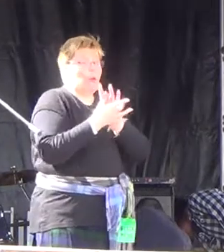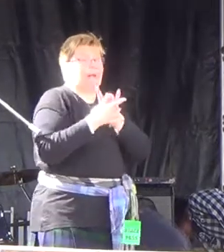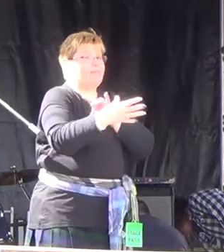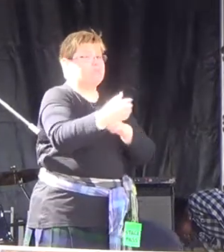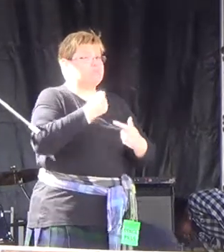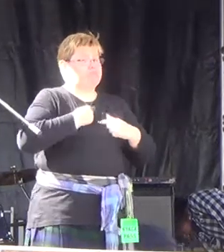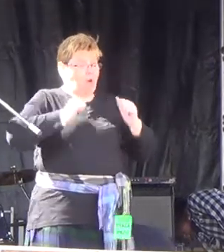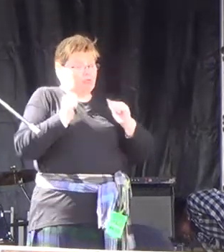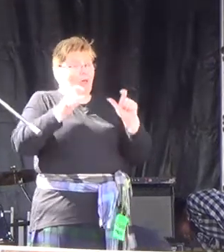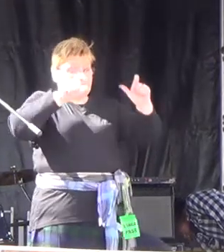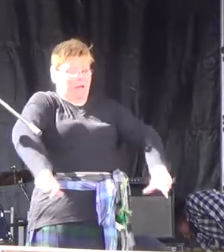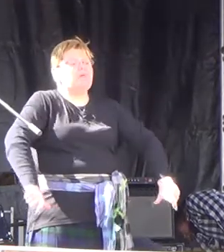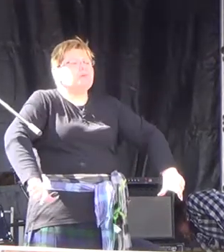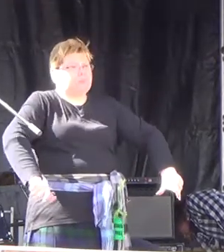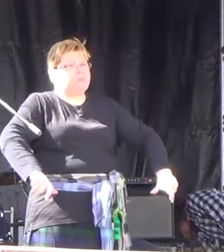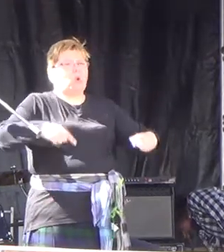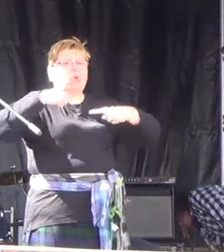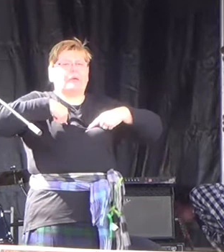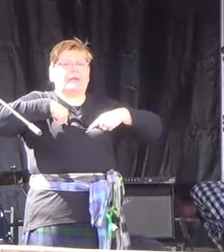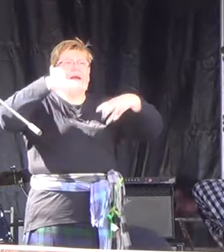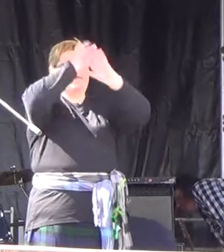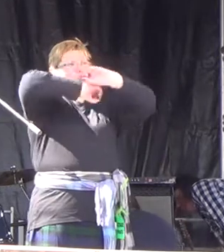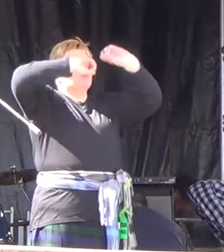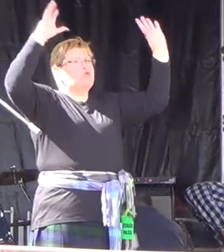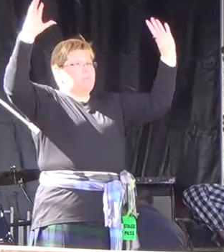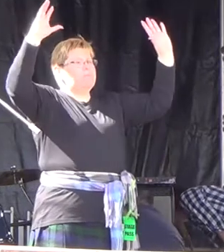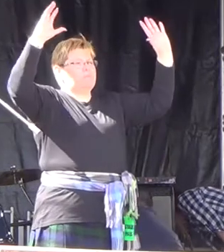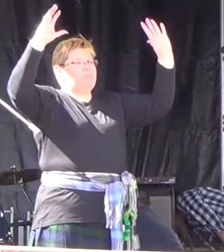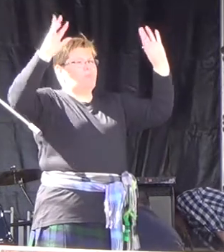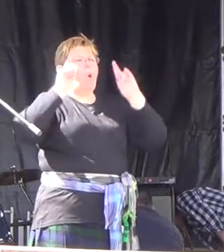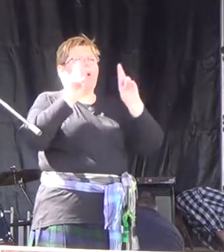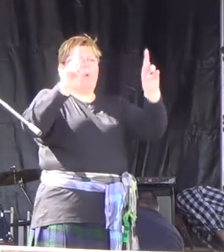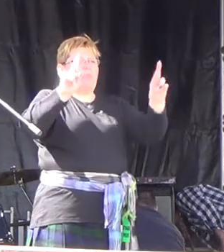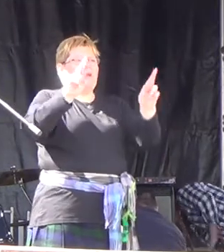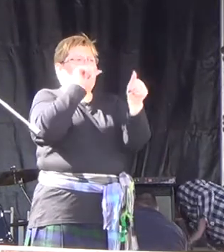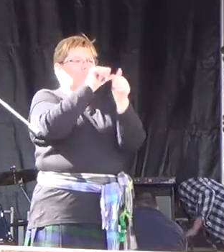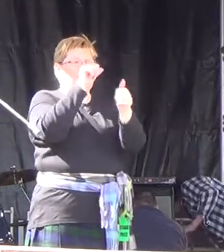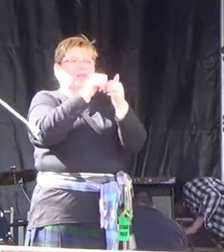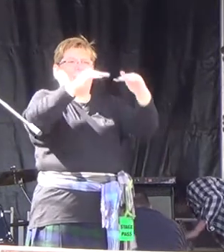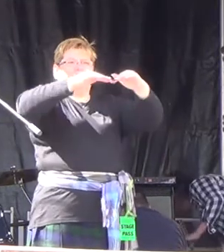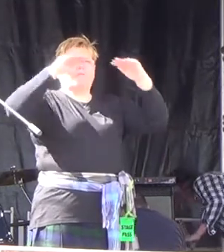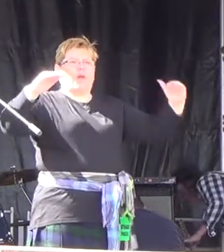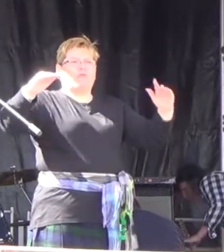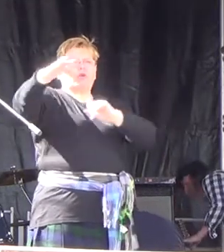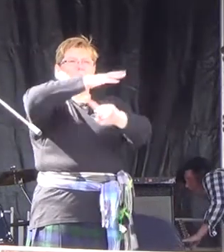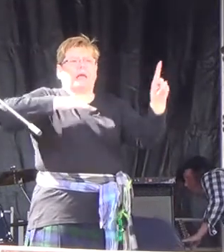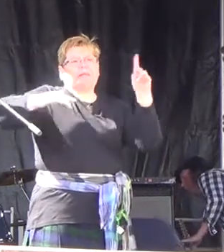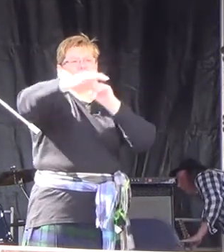we're still here. We just have a vision and a dream and a hope for a better and more just and fairer society.